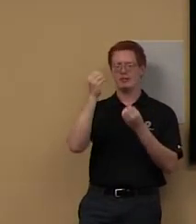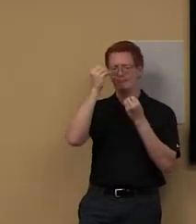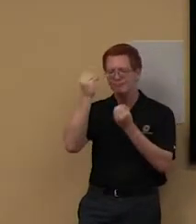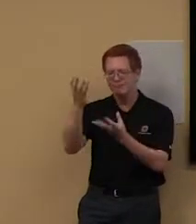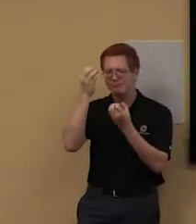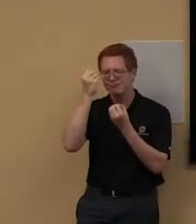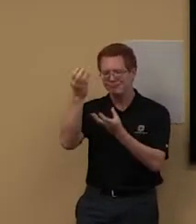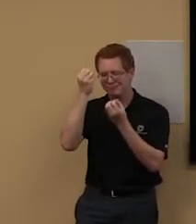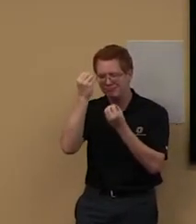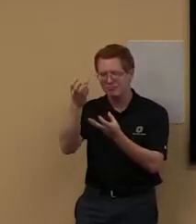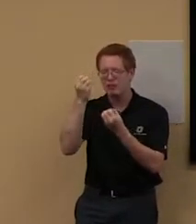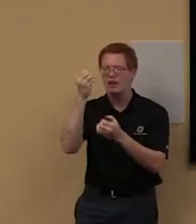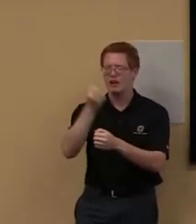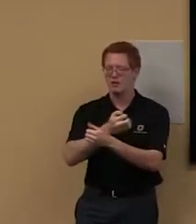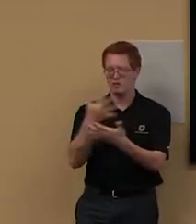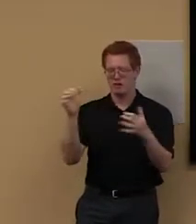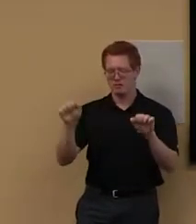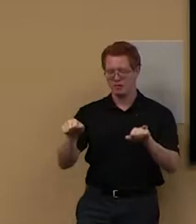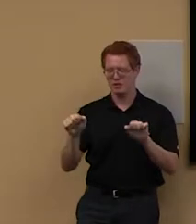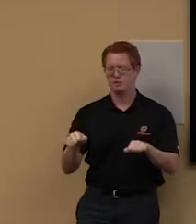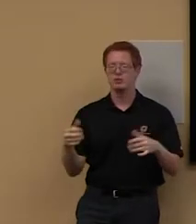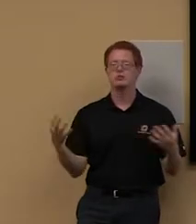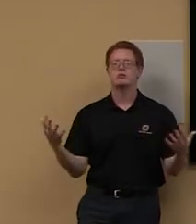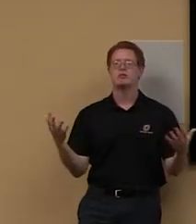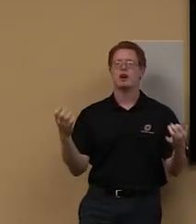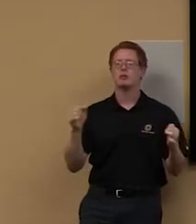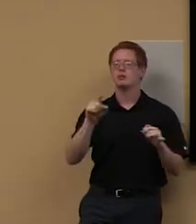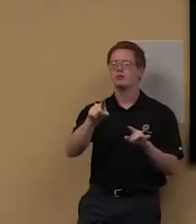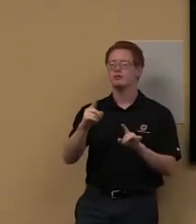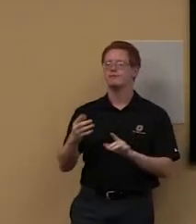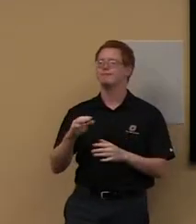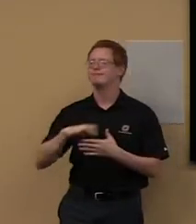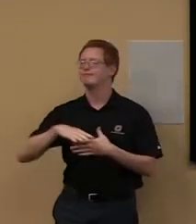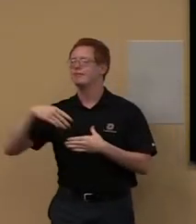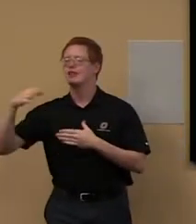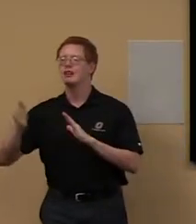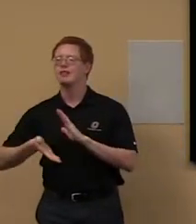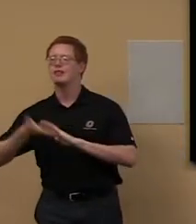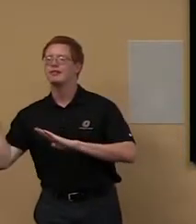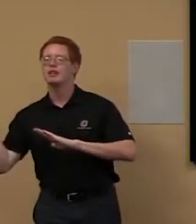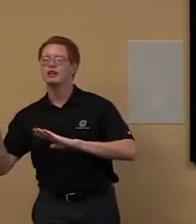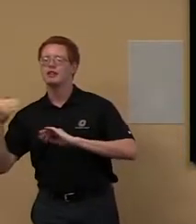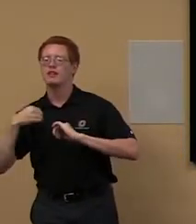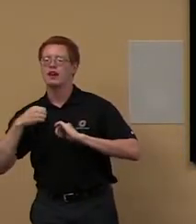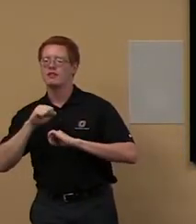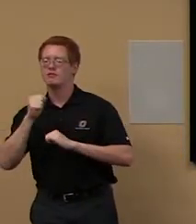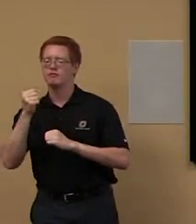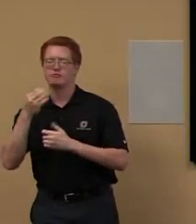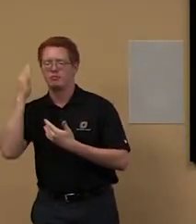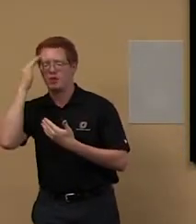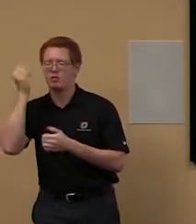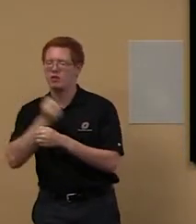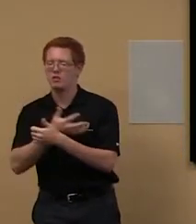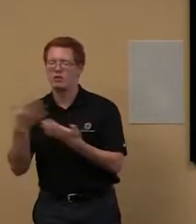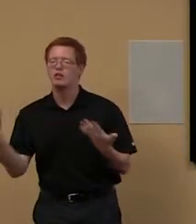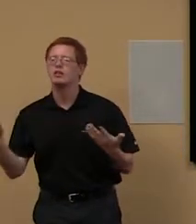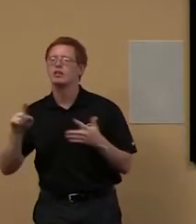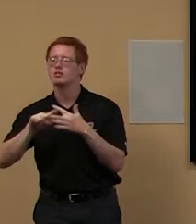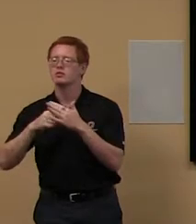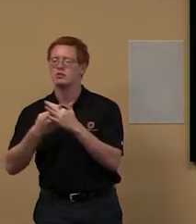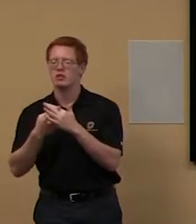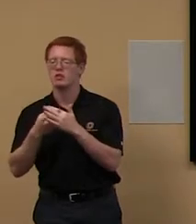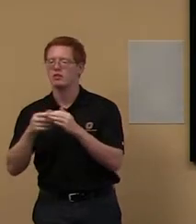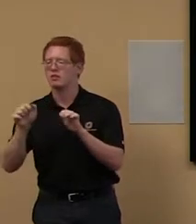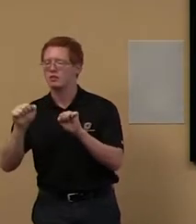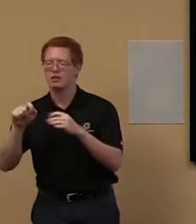leave with all the information that you need to go out and get your grad program started